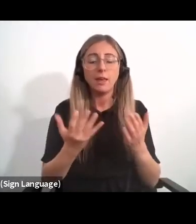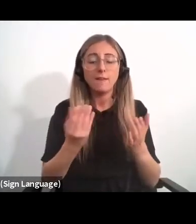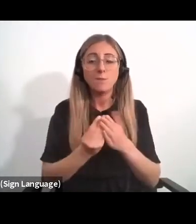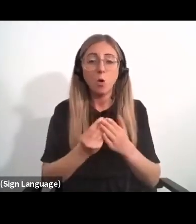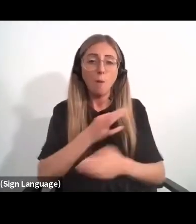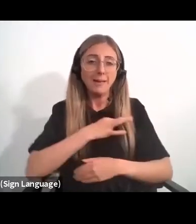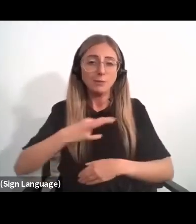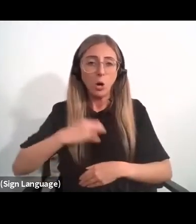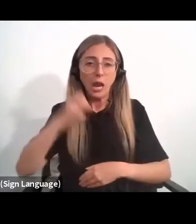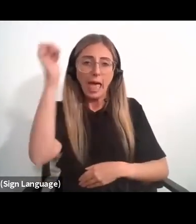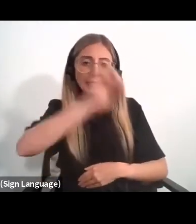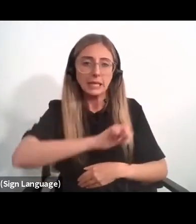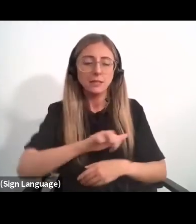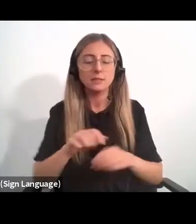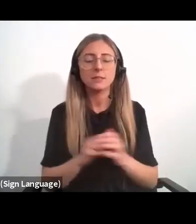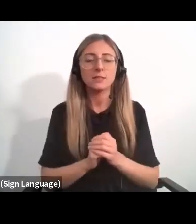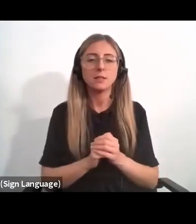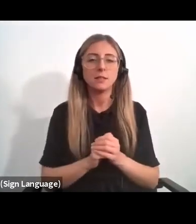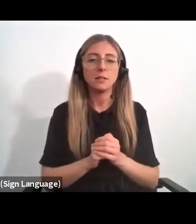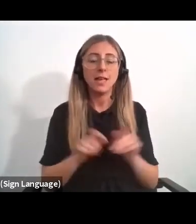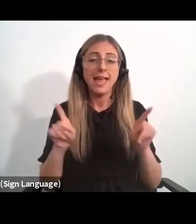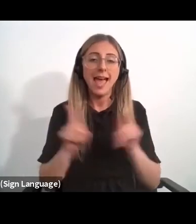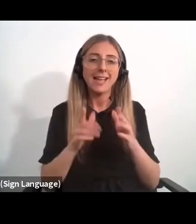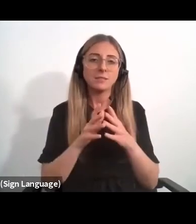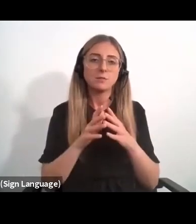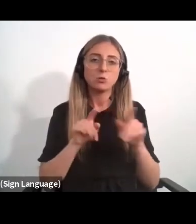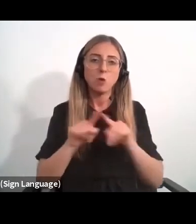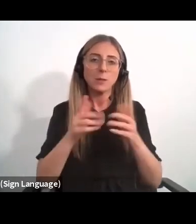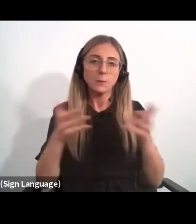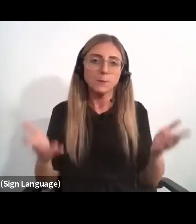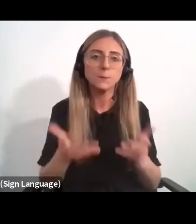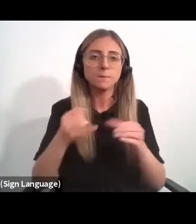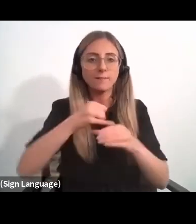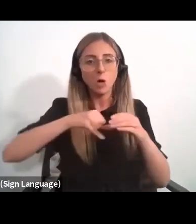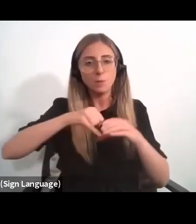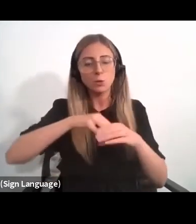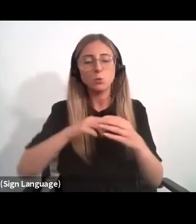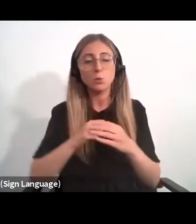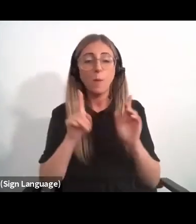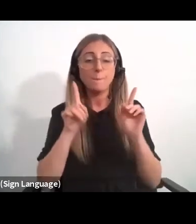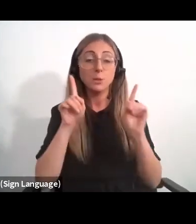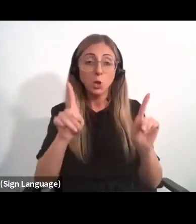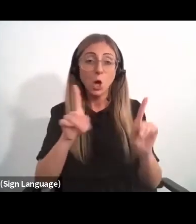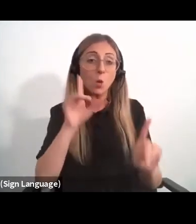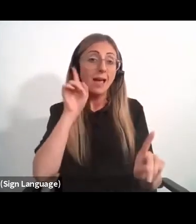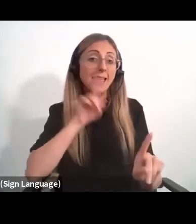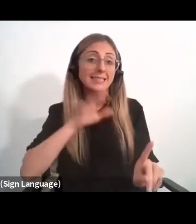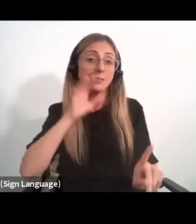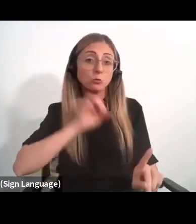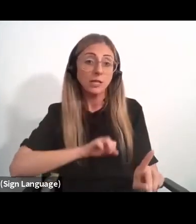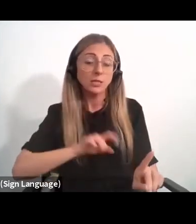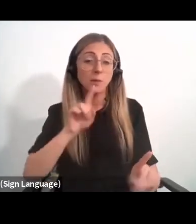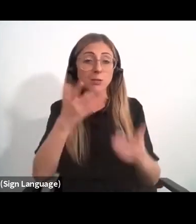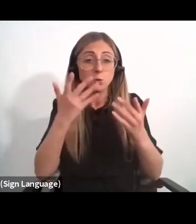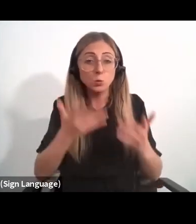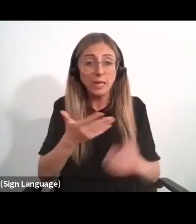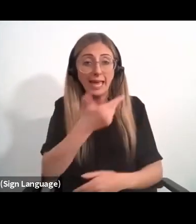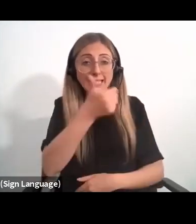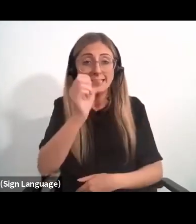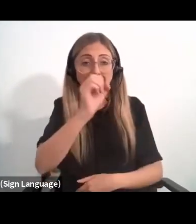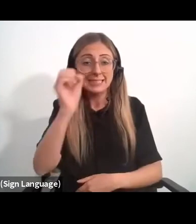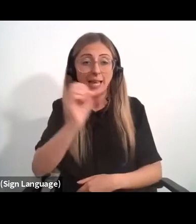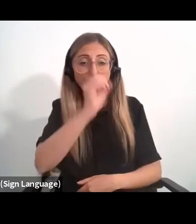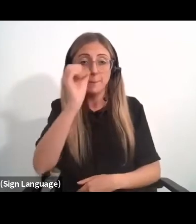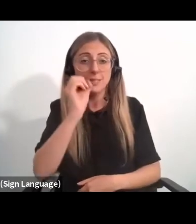and the rise of a vibrant pharmaceutical industry. Ladies and gentlemen, today 60% of